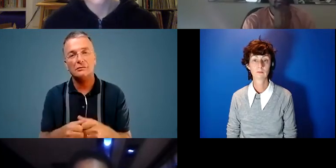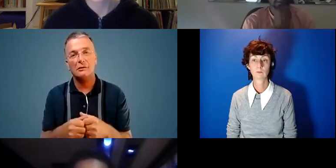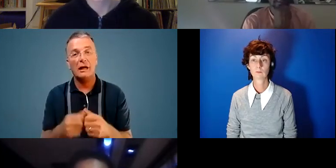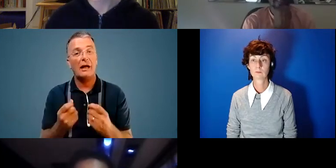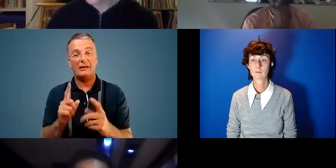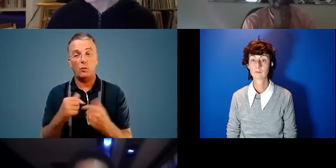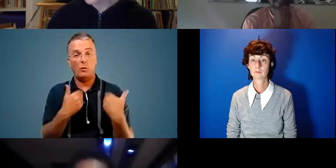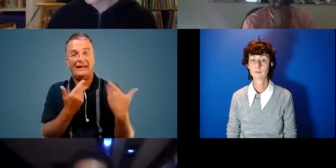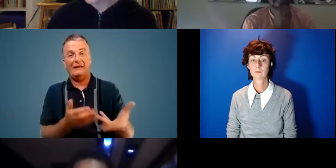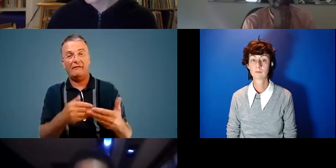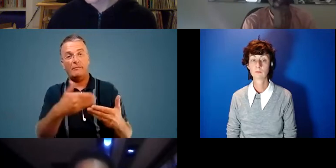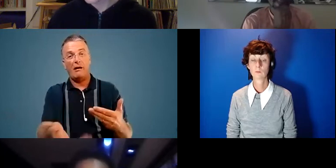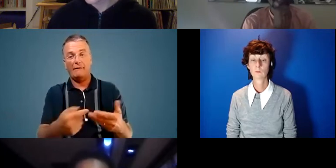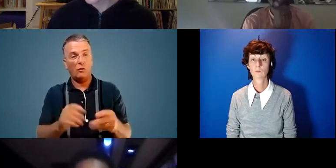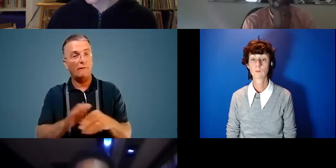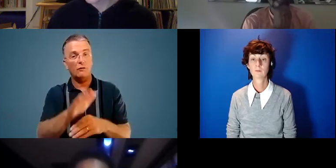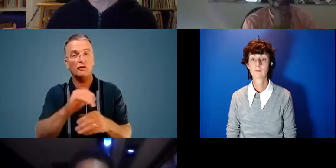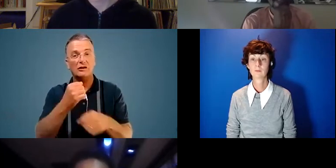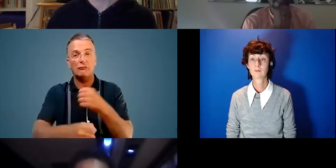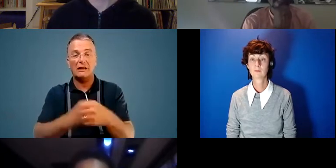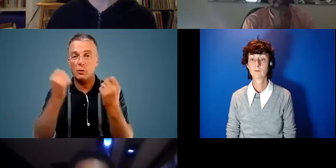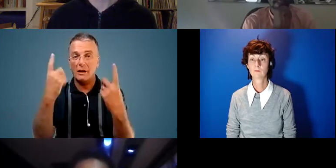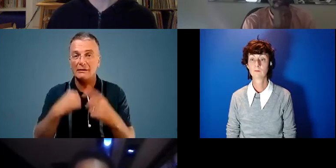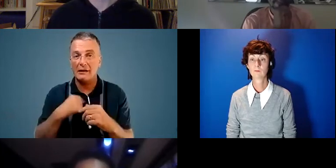behind for future generations to understand our point in history.